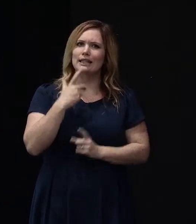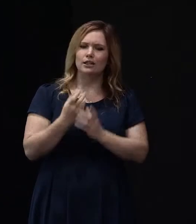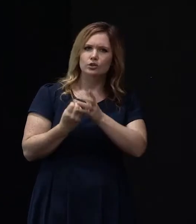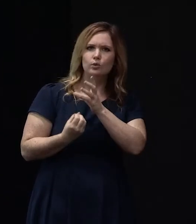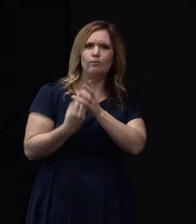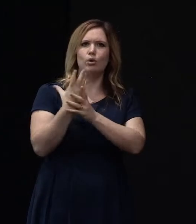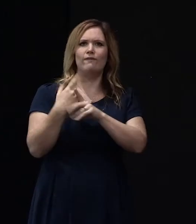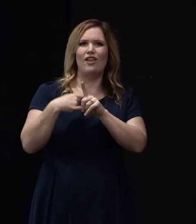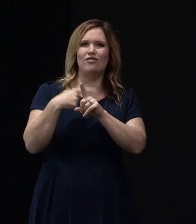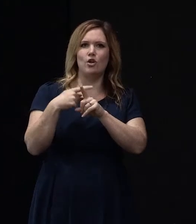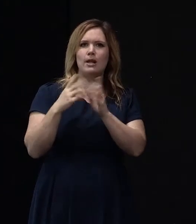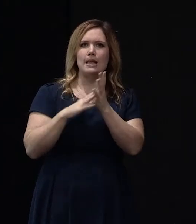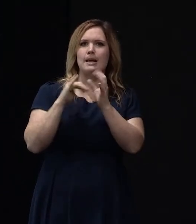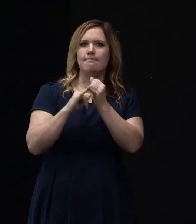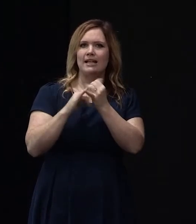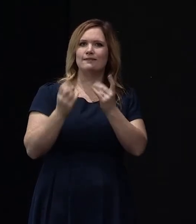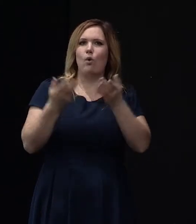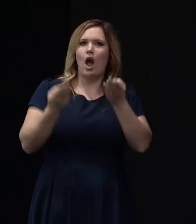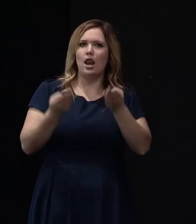lightweight structural home?